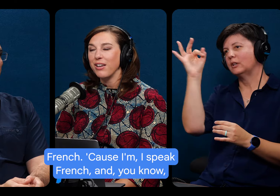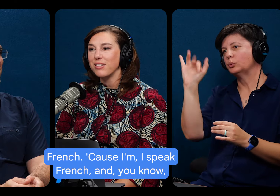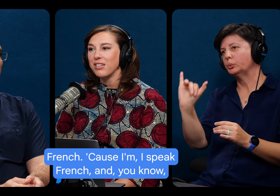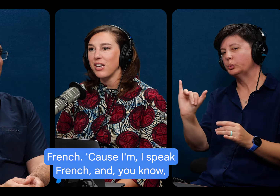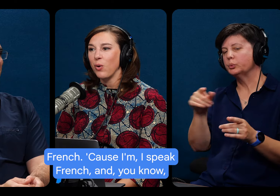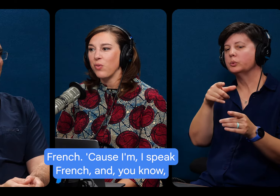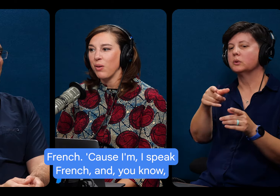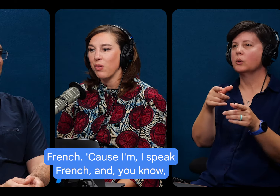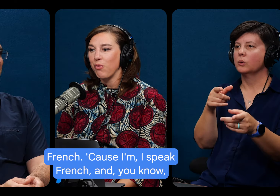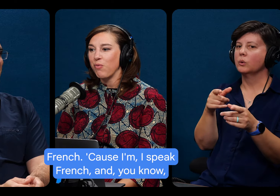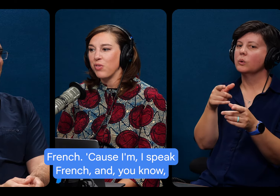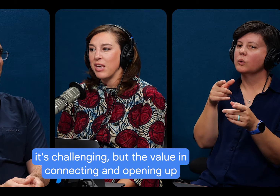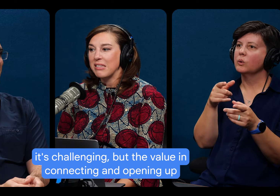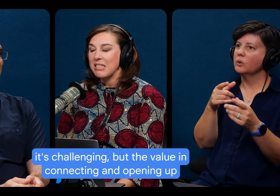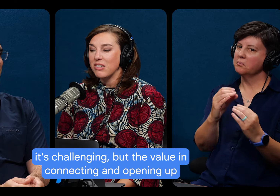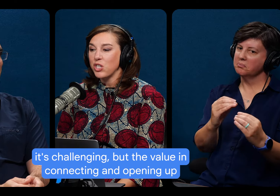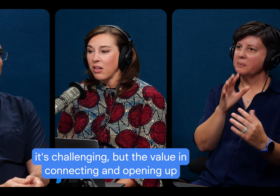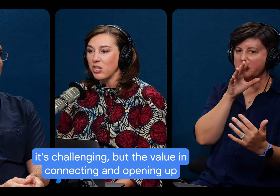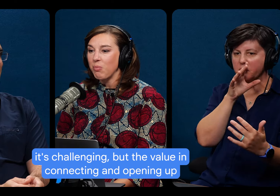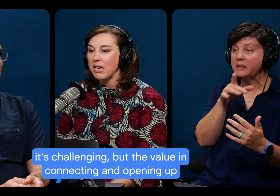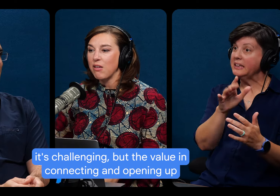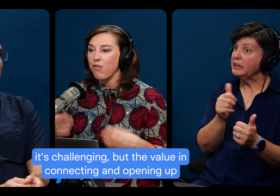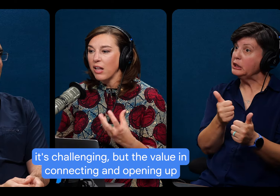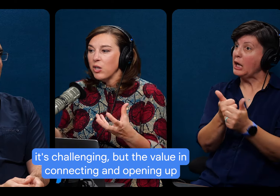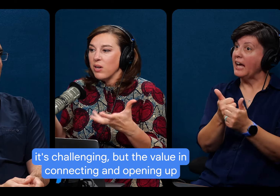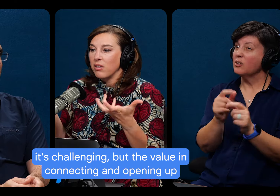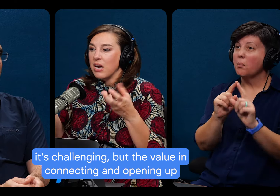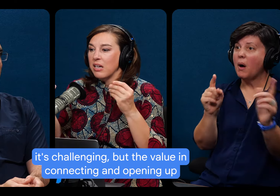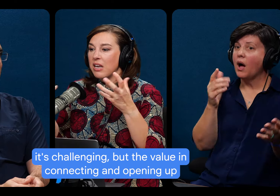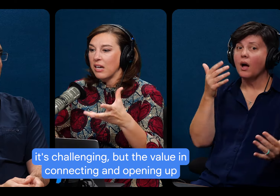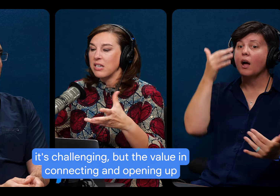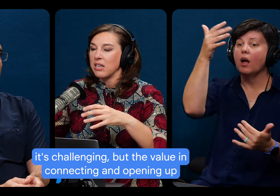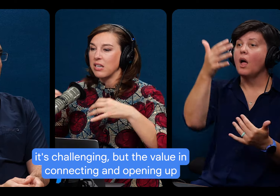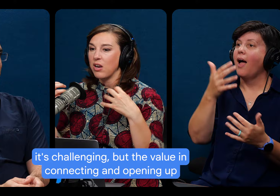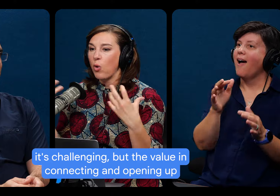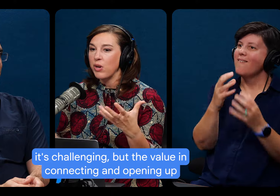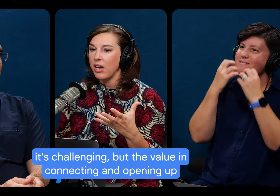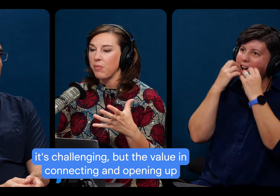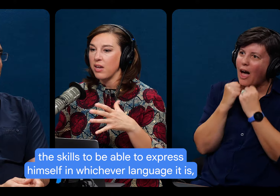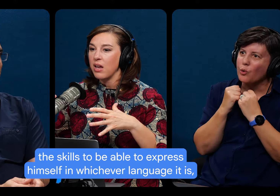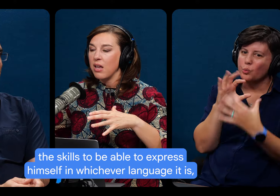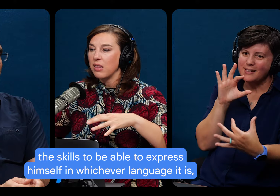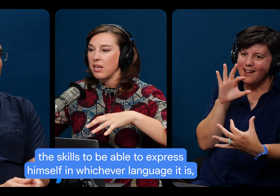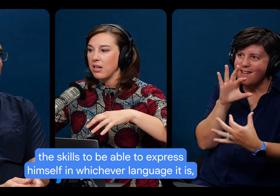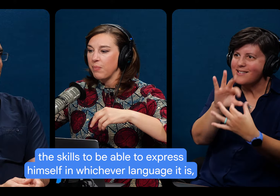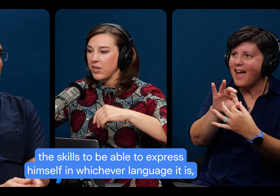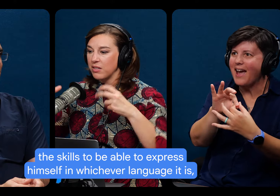And, you know, it's challenging. But the value in connecting and opening up the